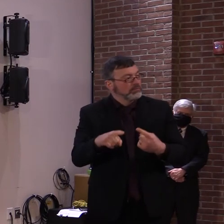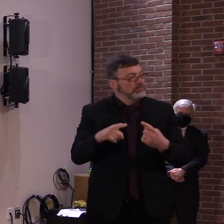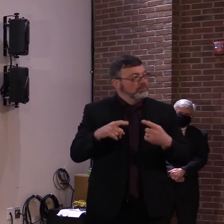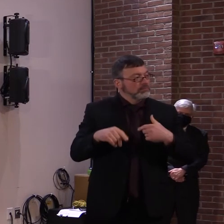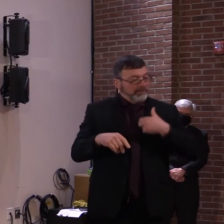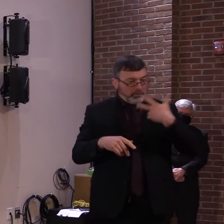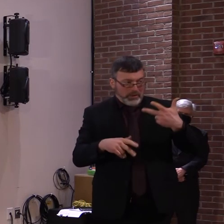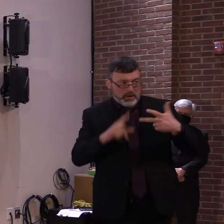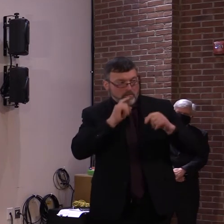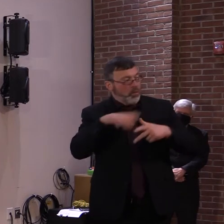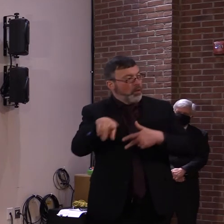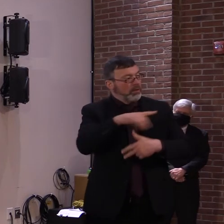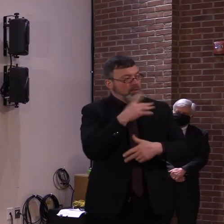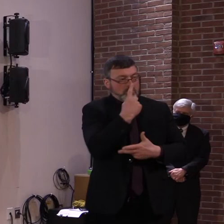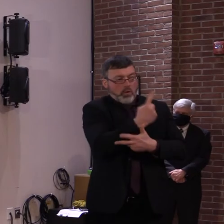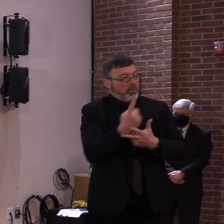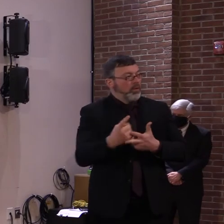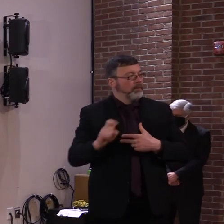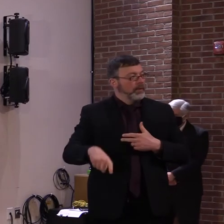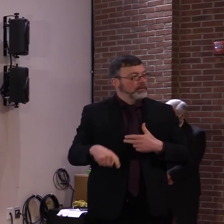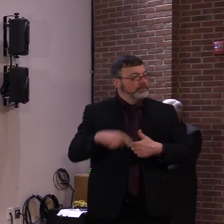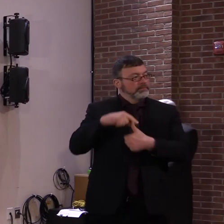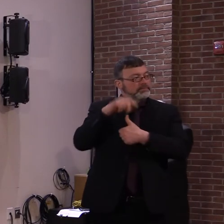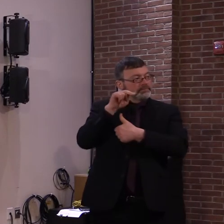Steve, any, any TV.